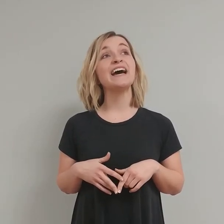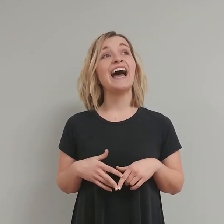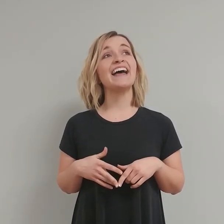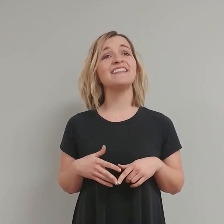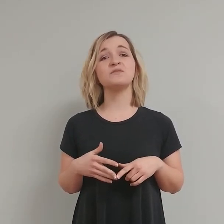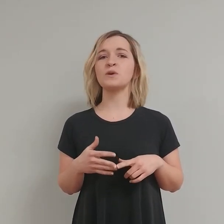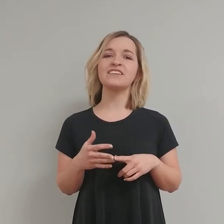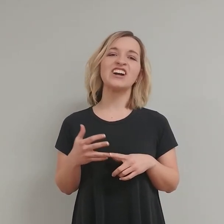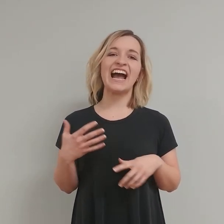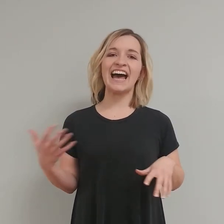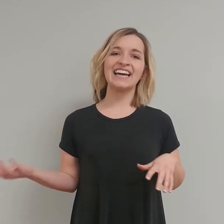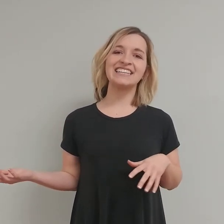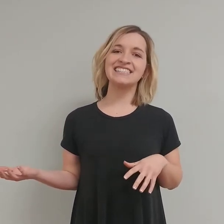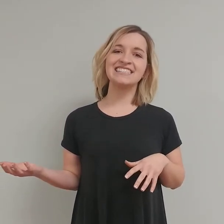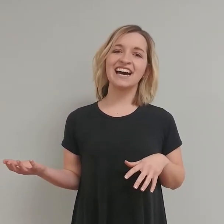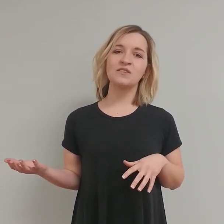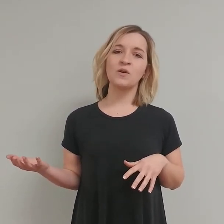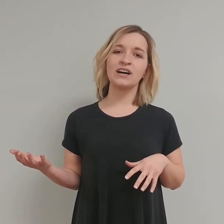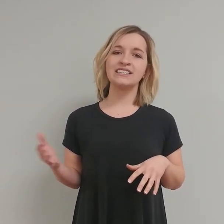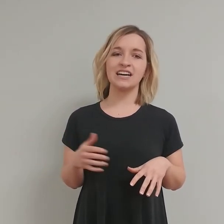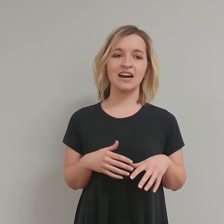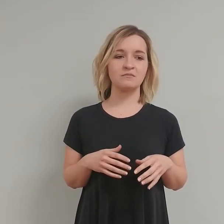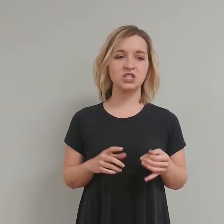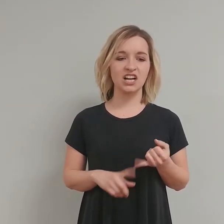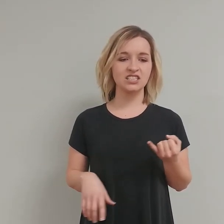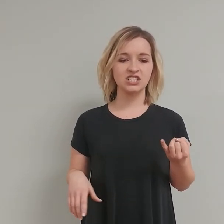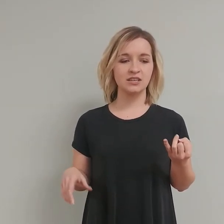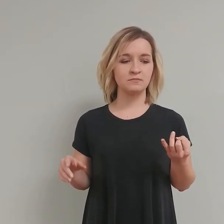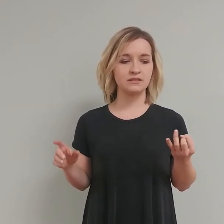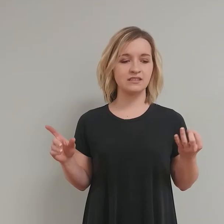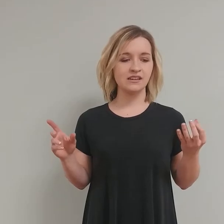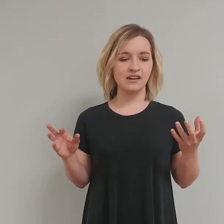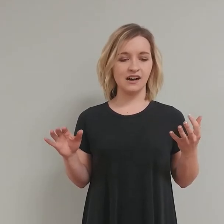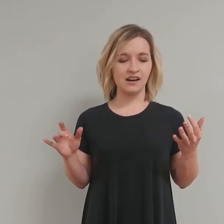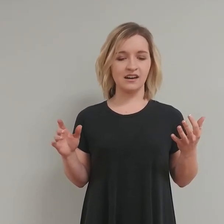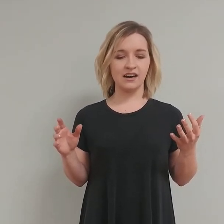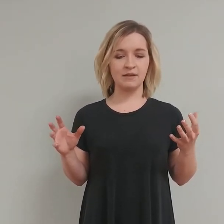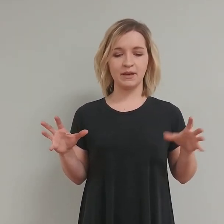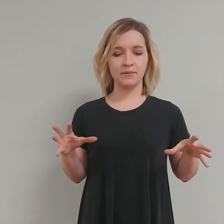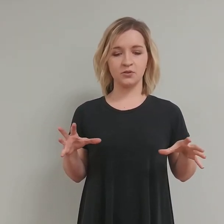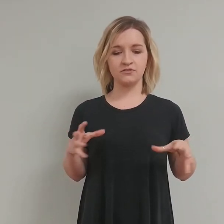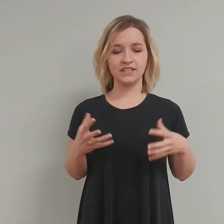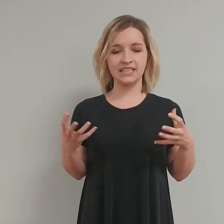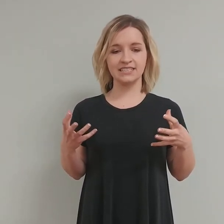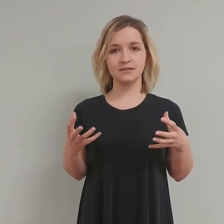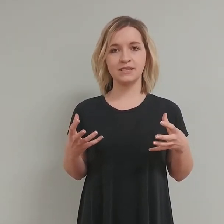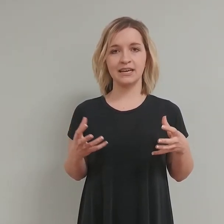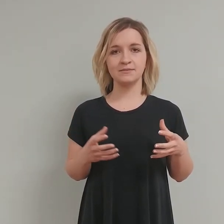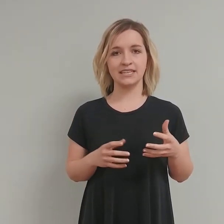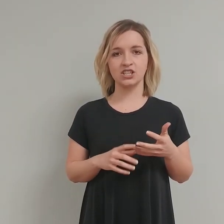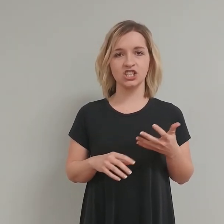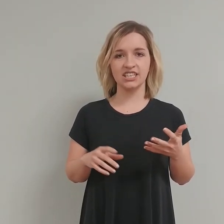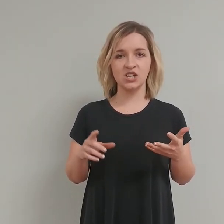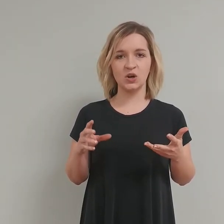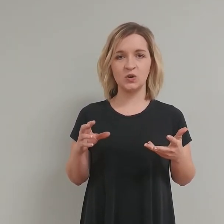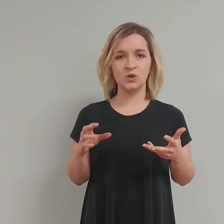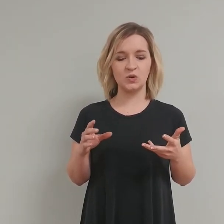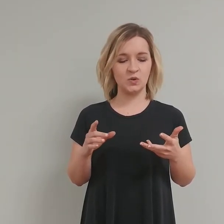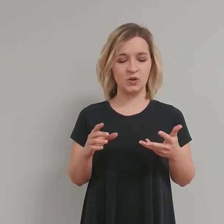and then whatever add-ins I want, chocolate chips, I make my own fillings sometimes, like a cookie dough or